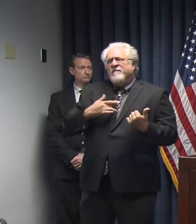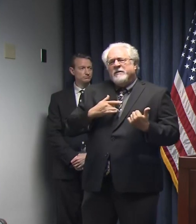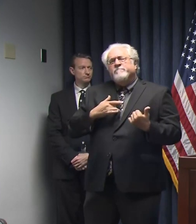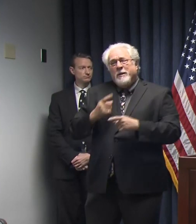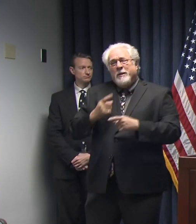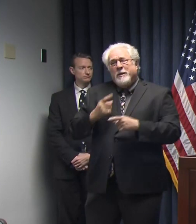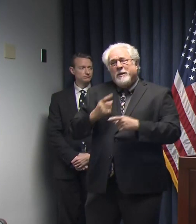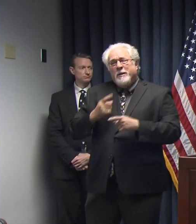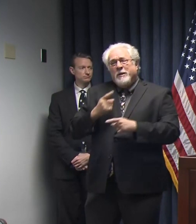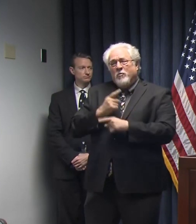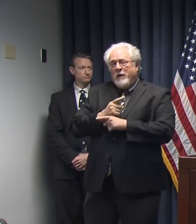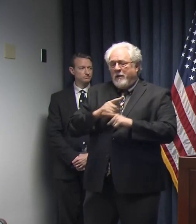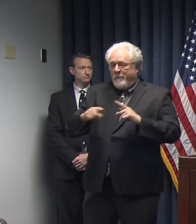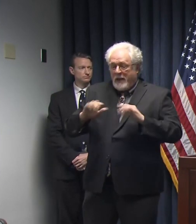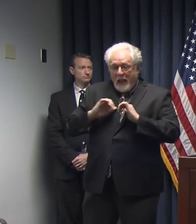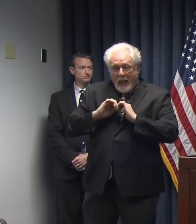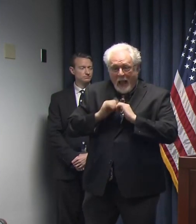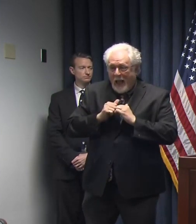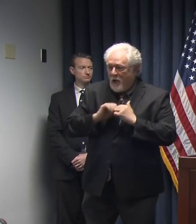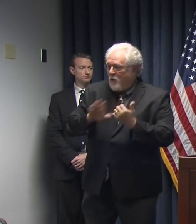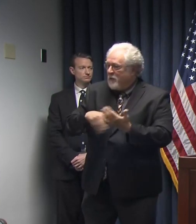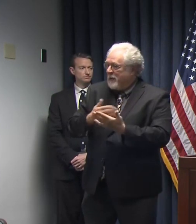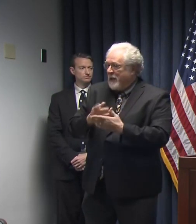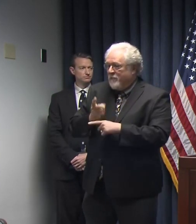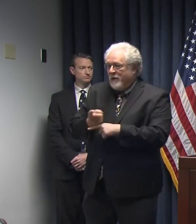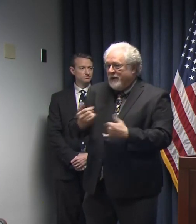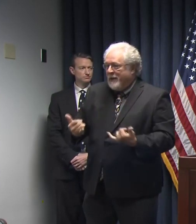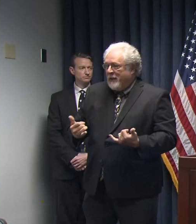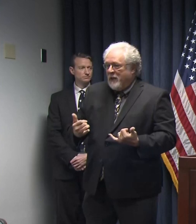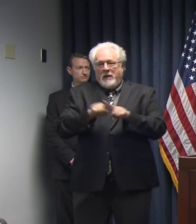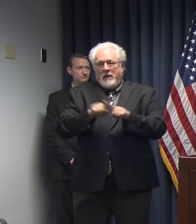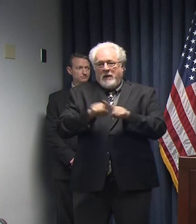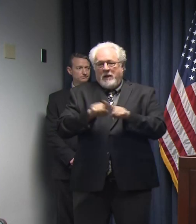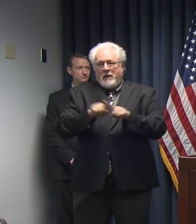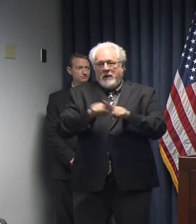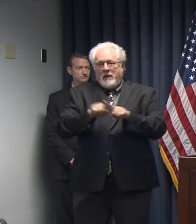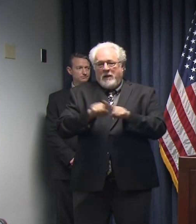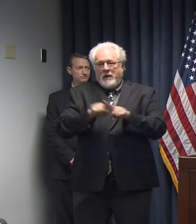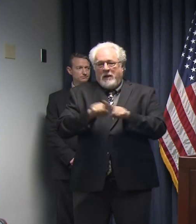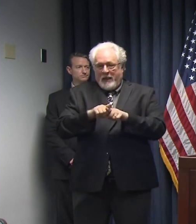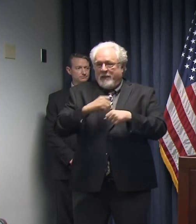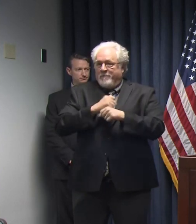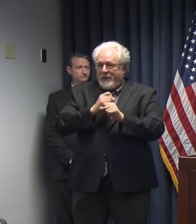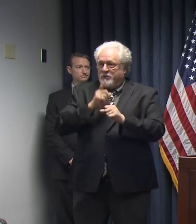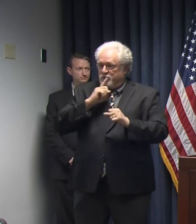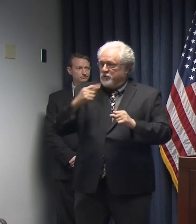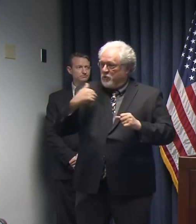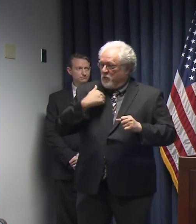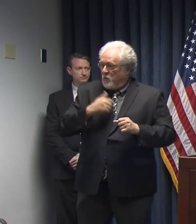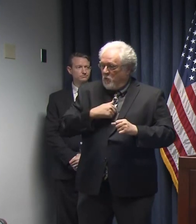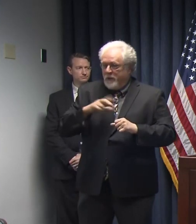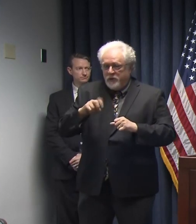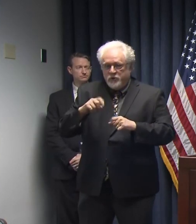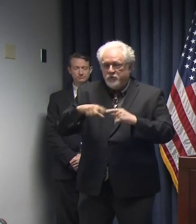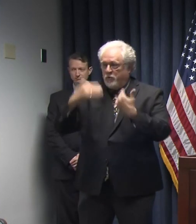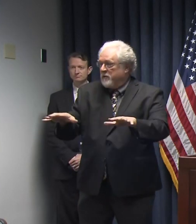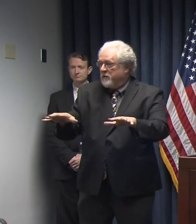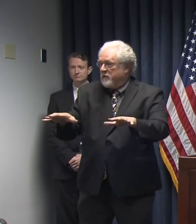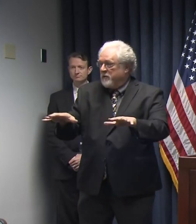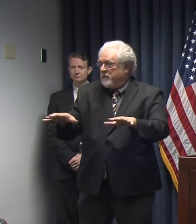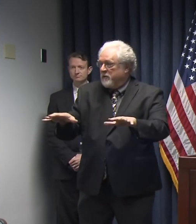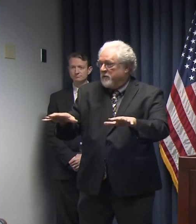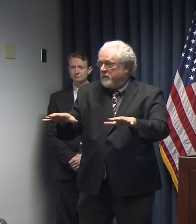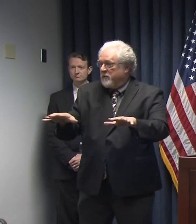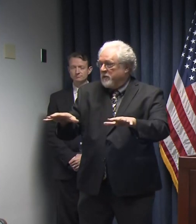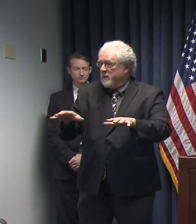But trying to figure out what it got here right now isn't as important as everything that we can to minimize the spread